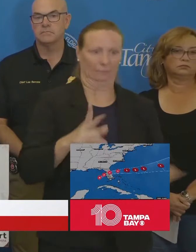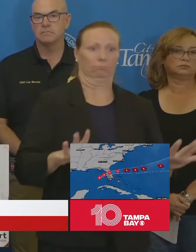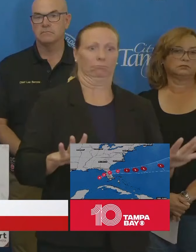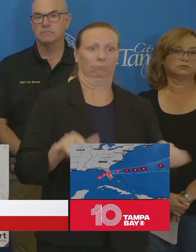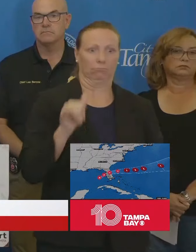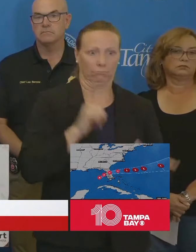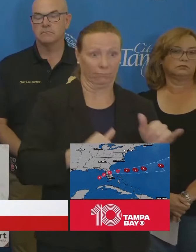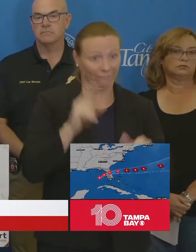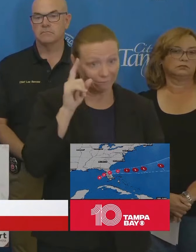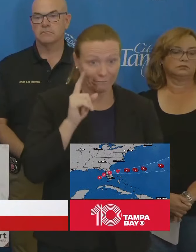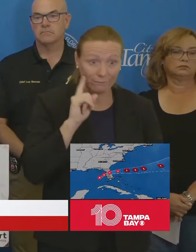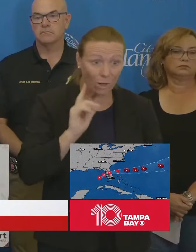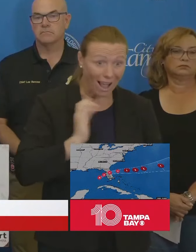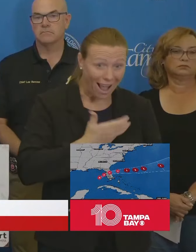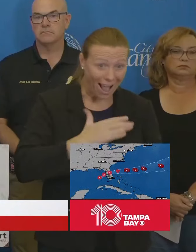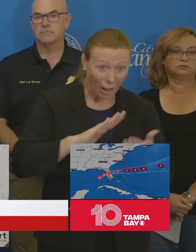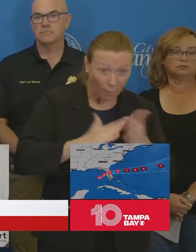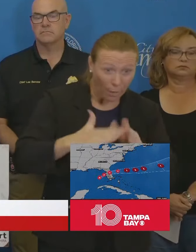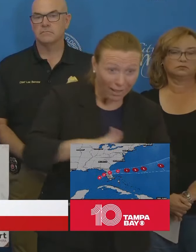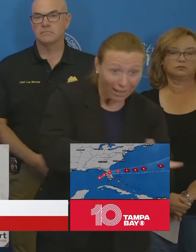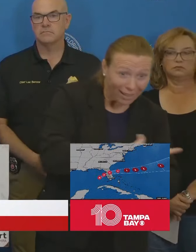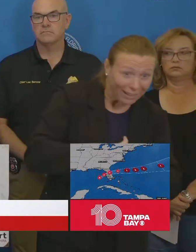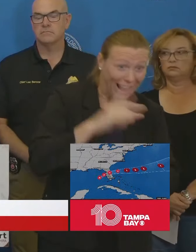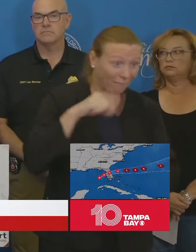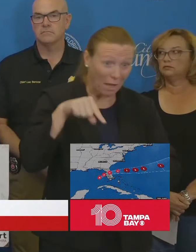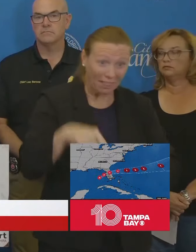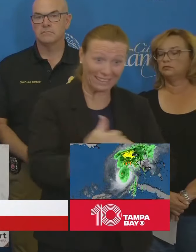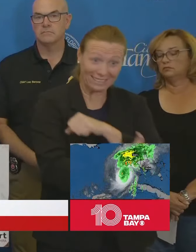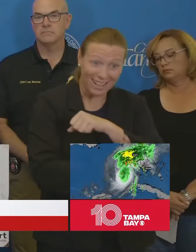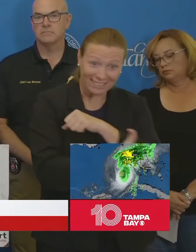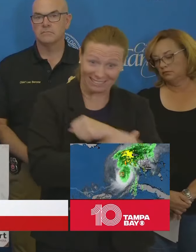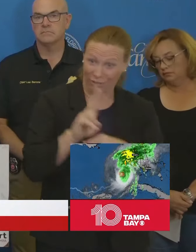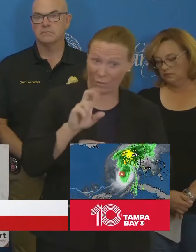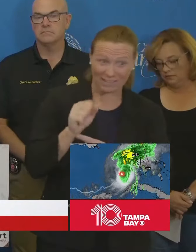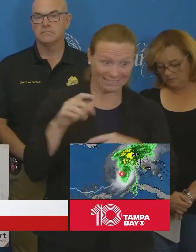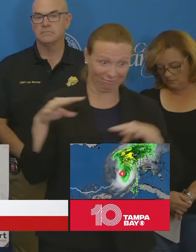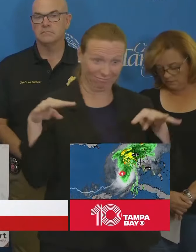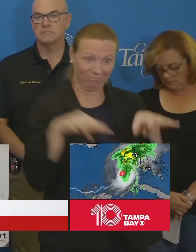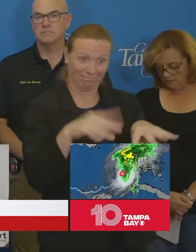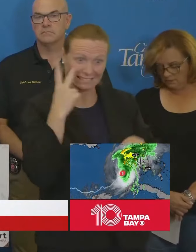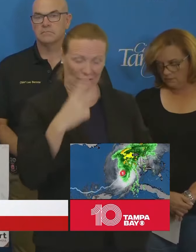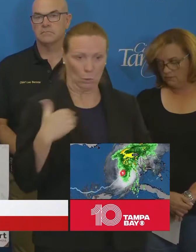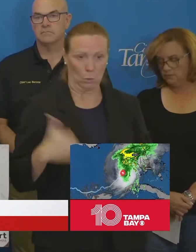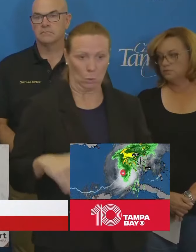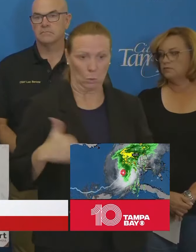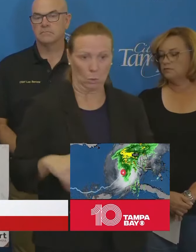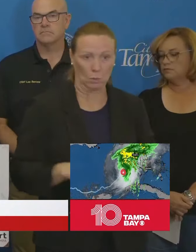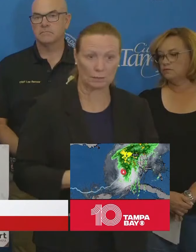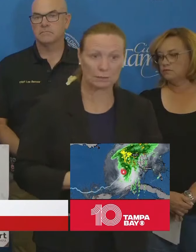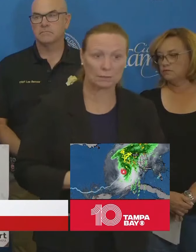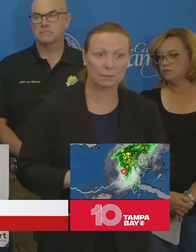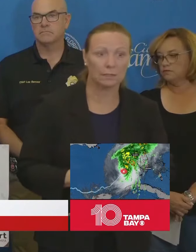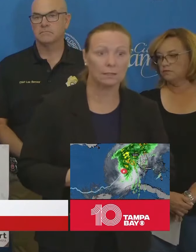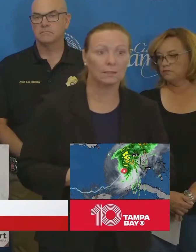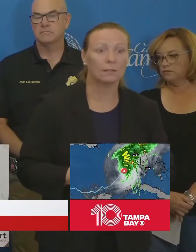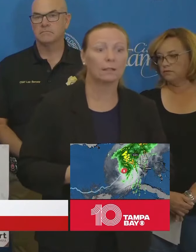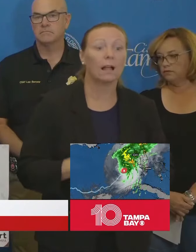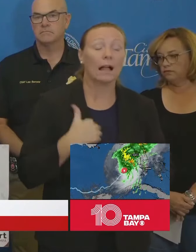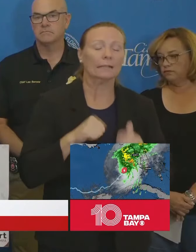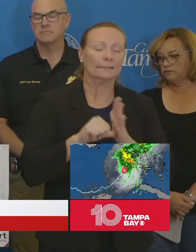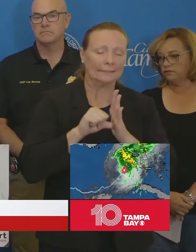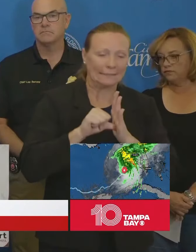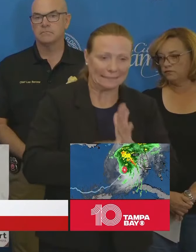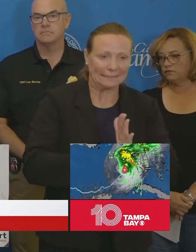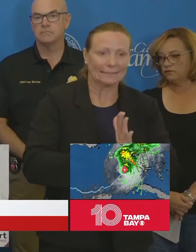our nation. So, we just can't, we have no other way of underscoring the severity of that